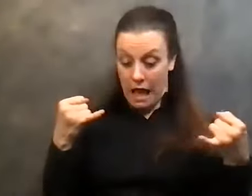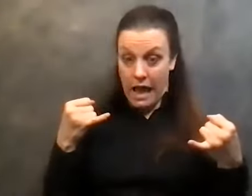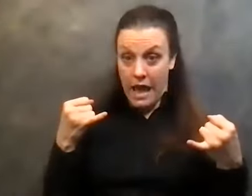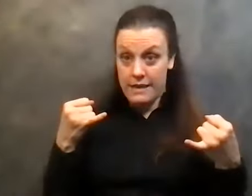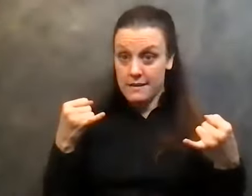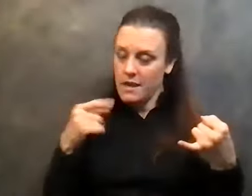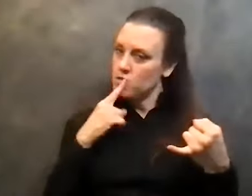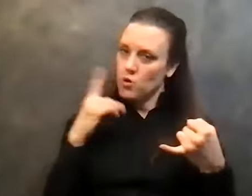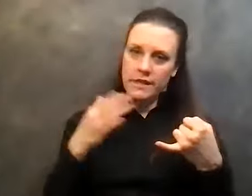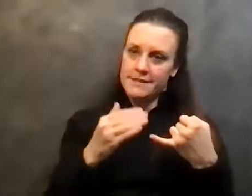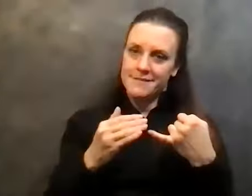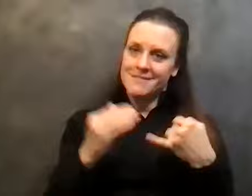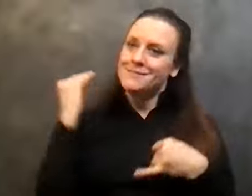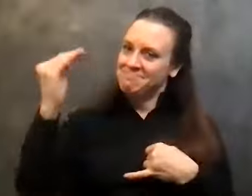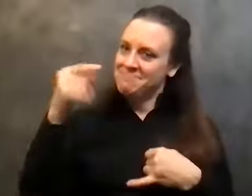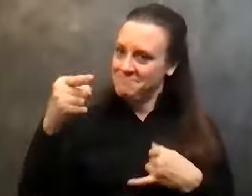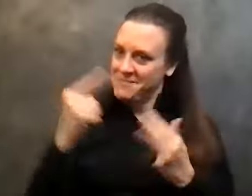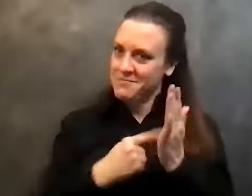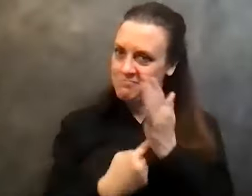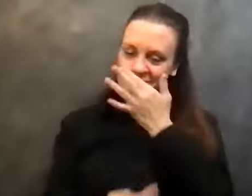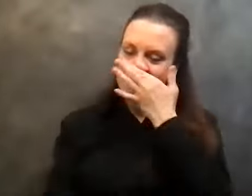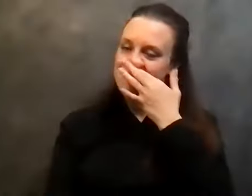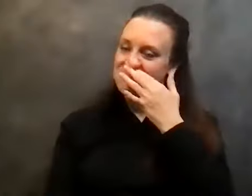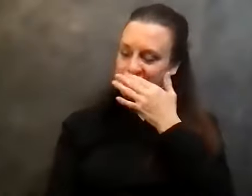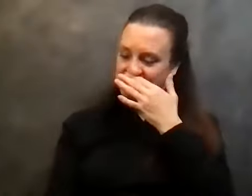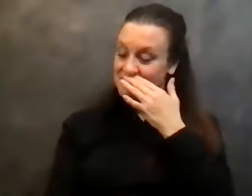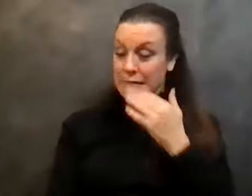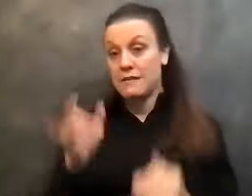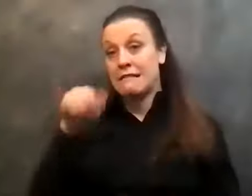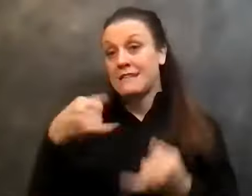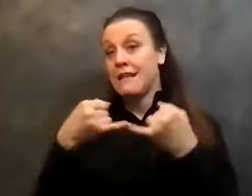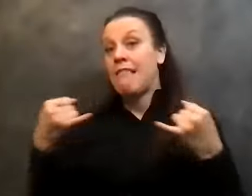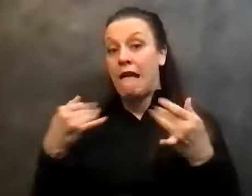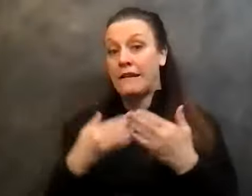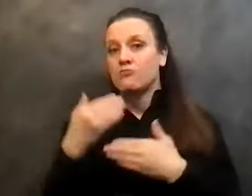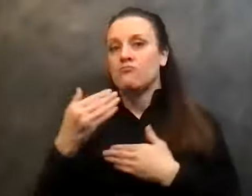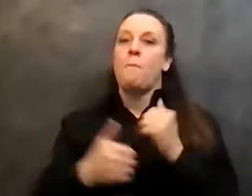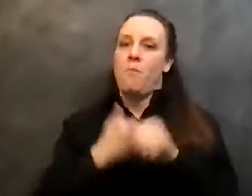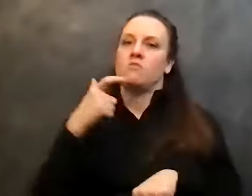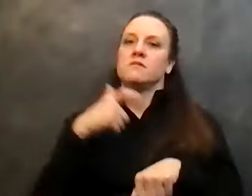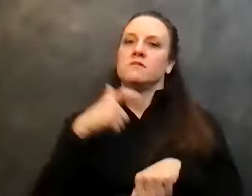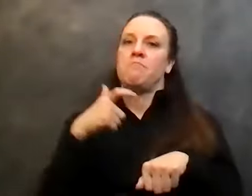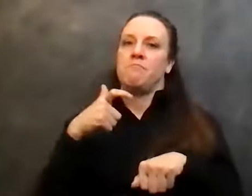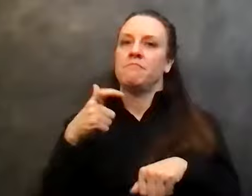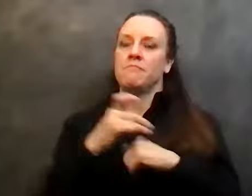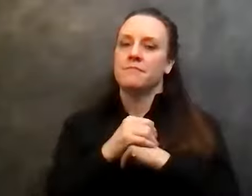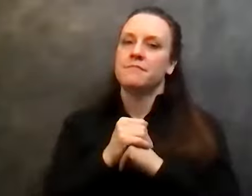and what the line is, uh, is it's a line that gets crossed most of the time, uh, uh, before